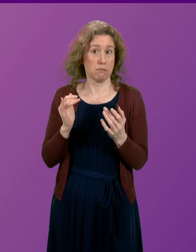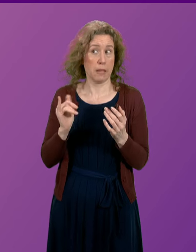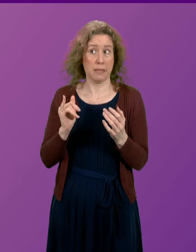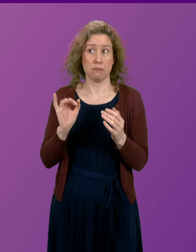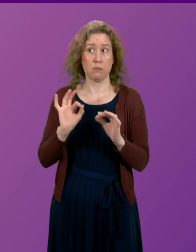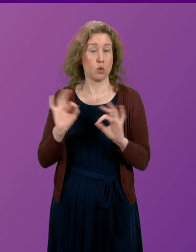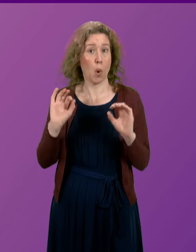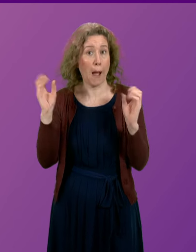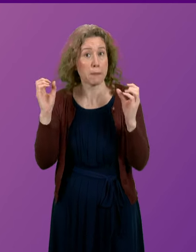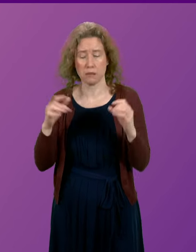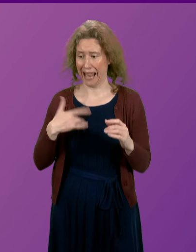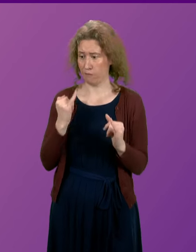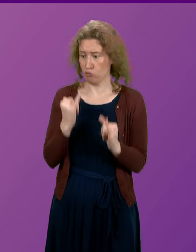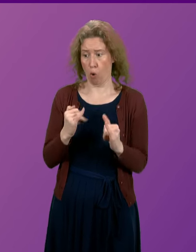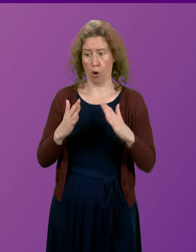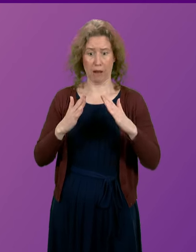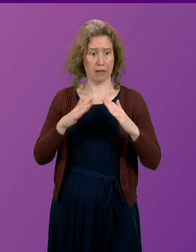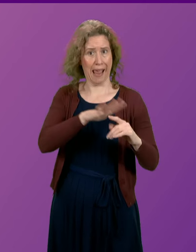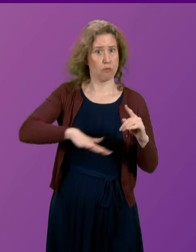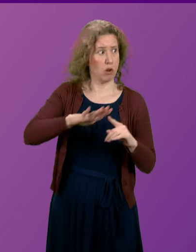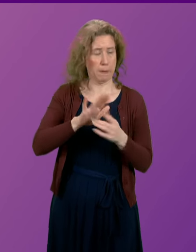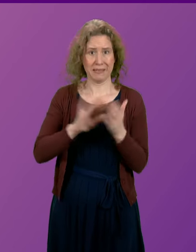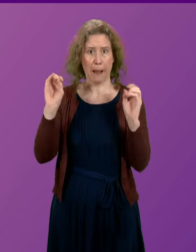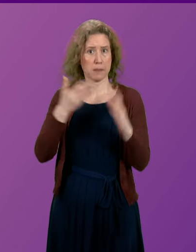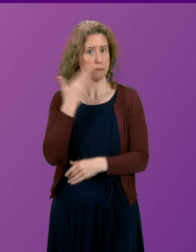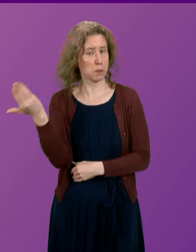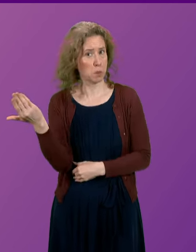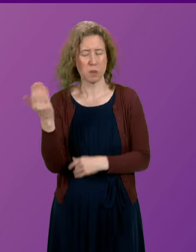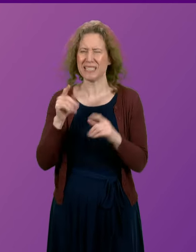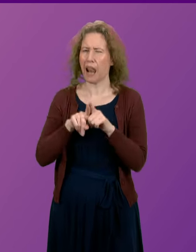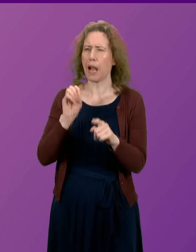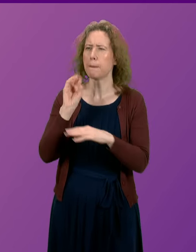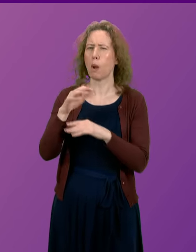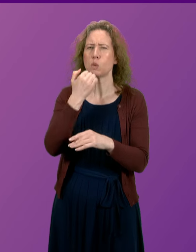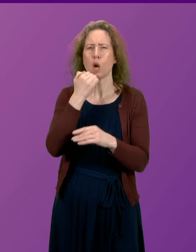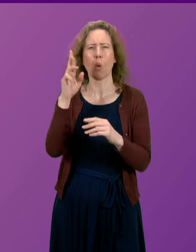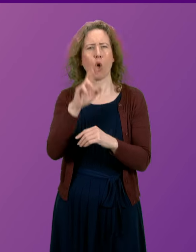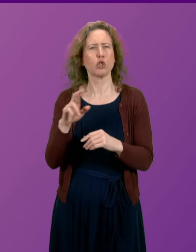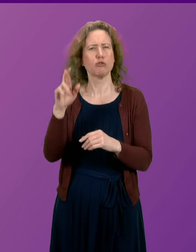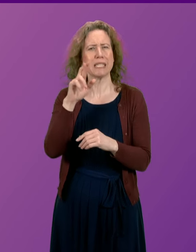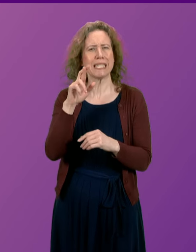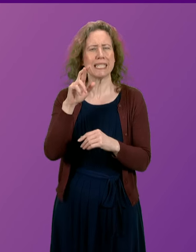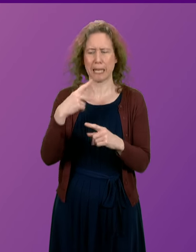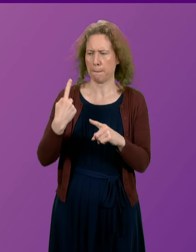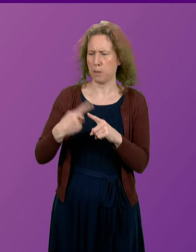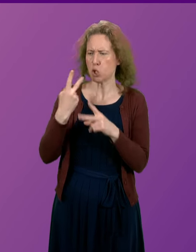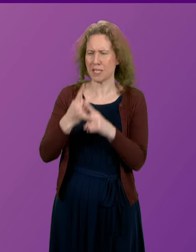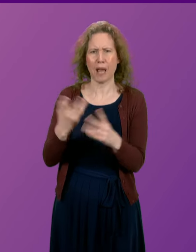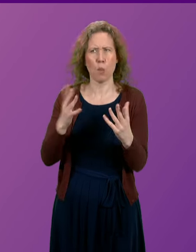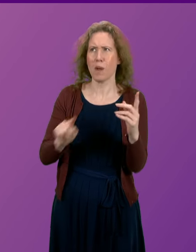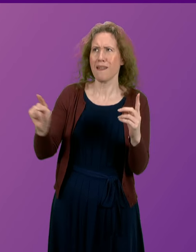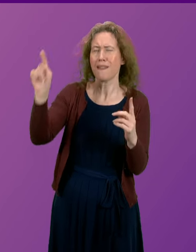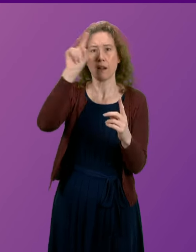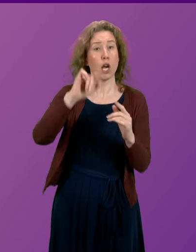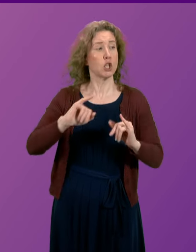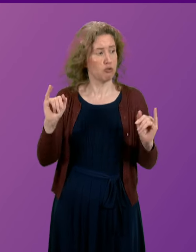if you live in the wrong place. There is a postcode lottery for emergency care. This crisis is costing